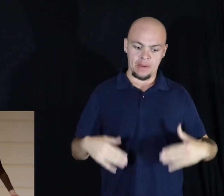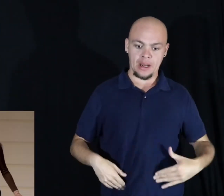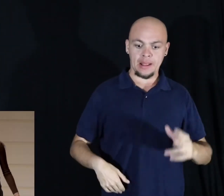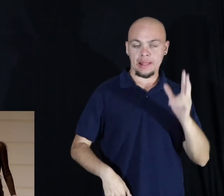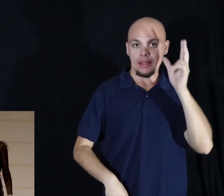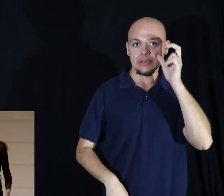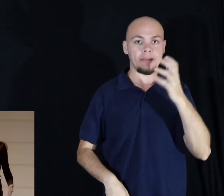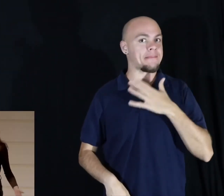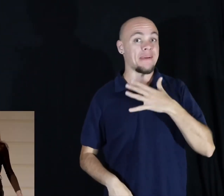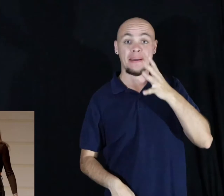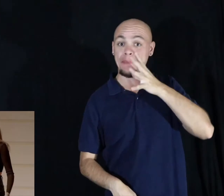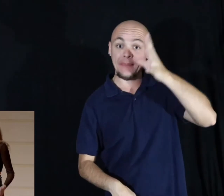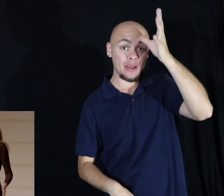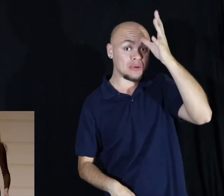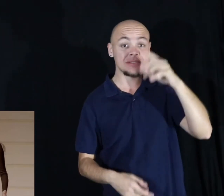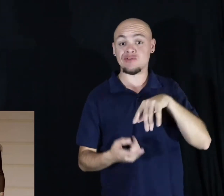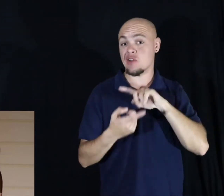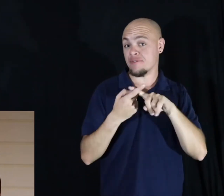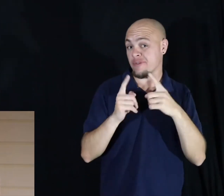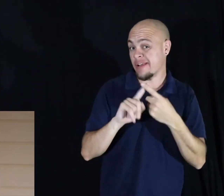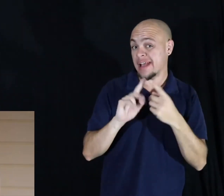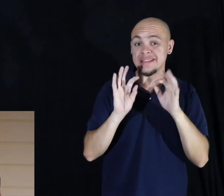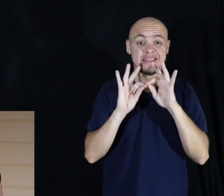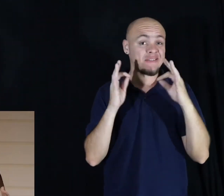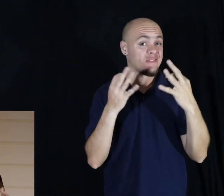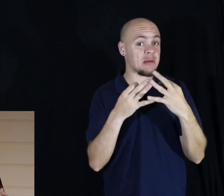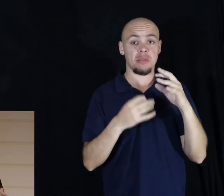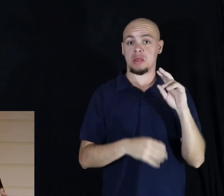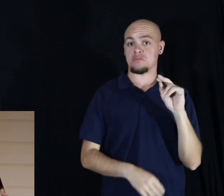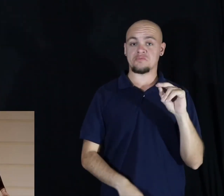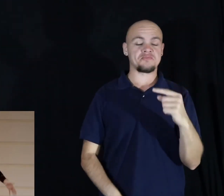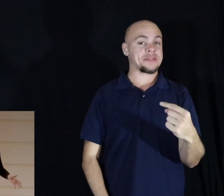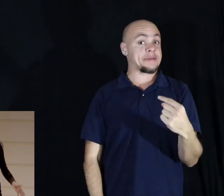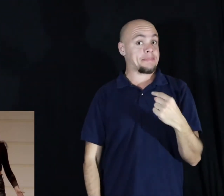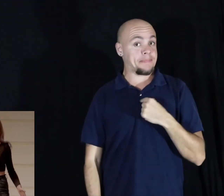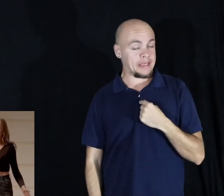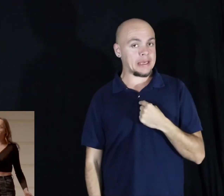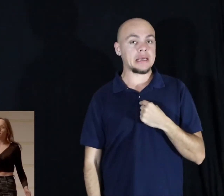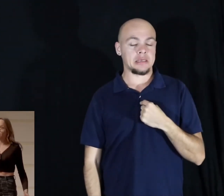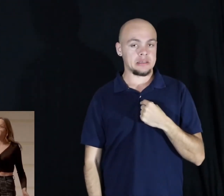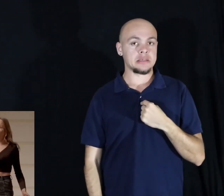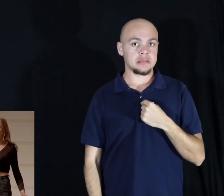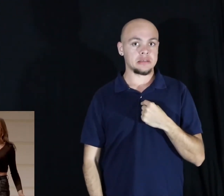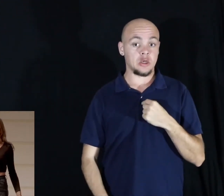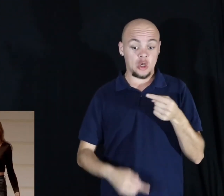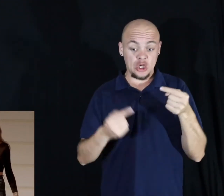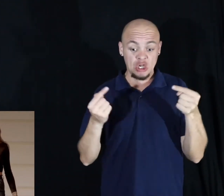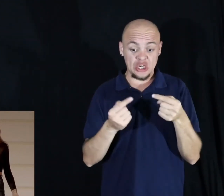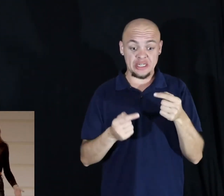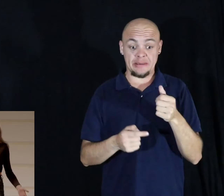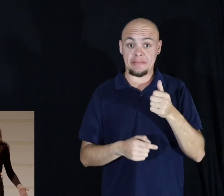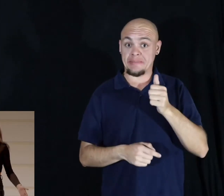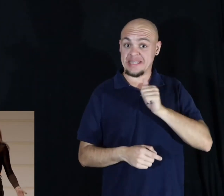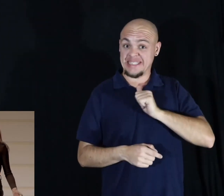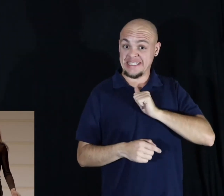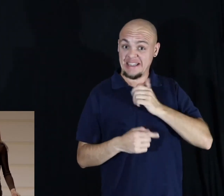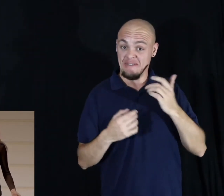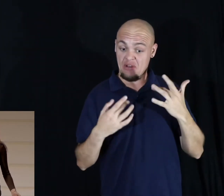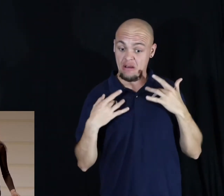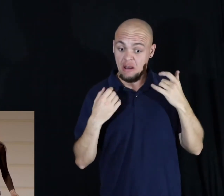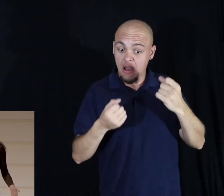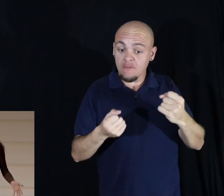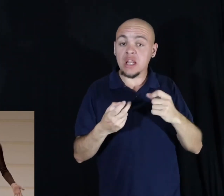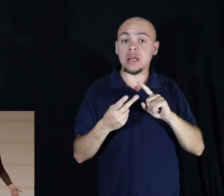my parents or friends or family. It was me. I could see it hurting my self-confidence, my motivation.